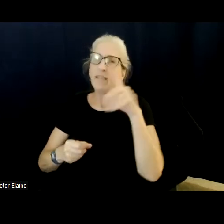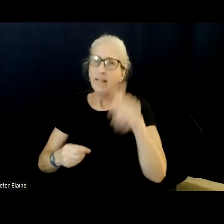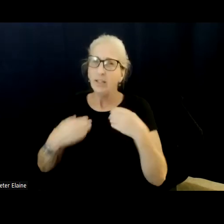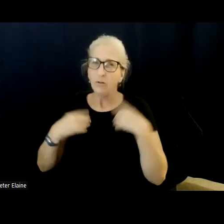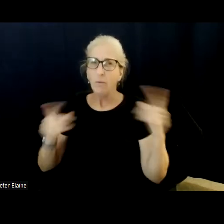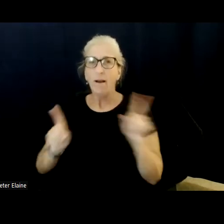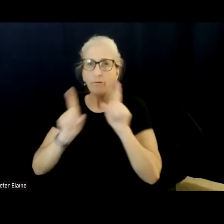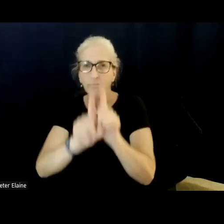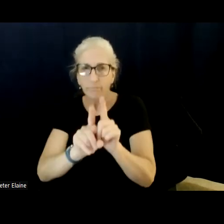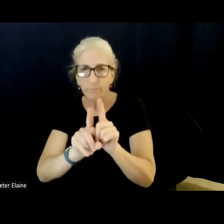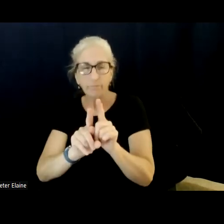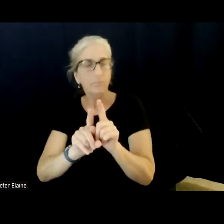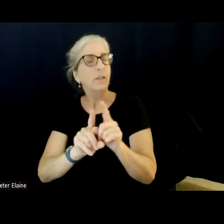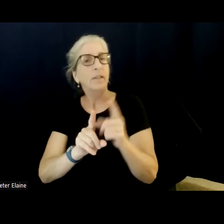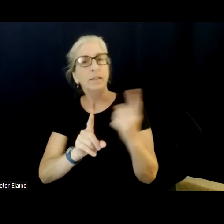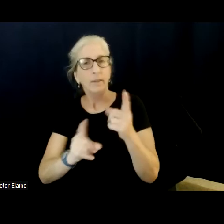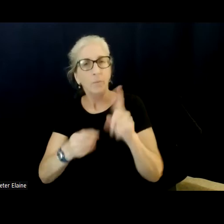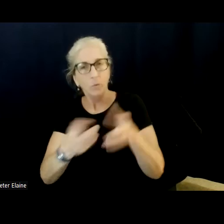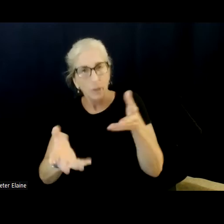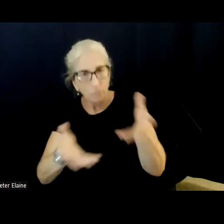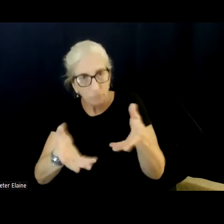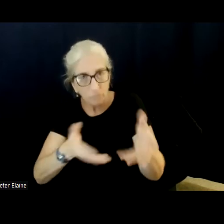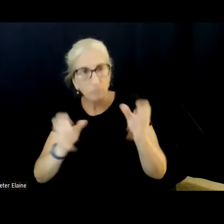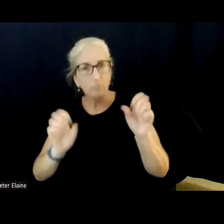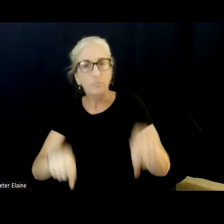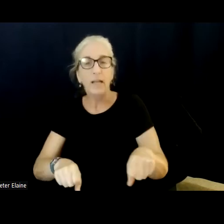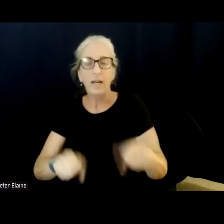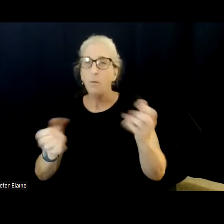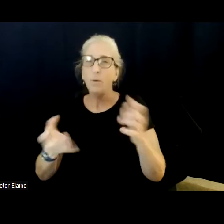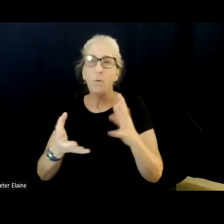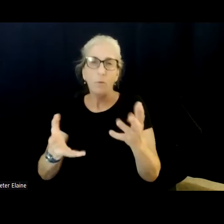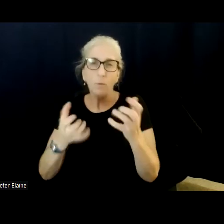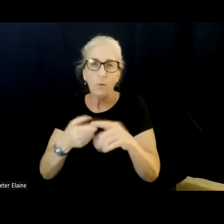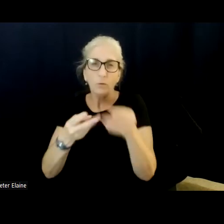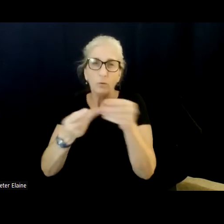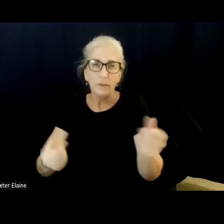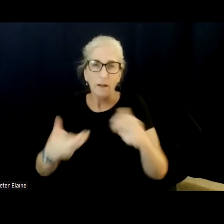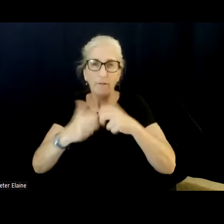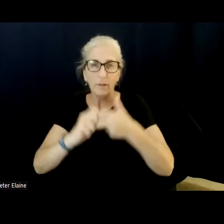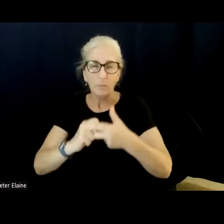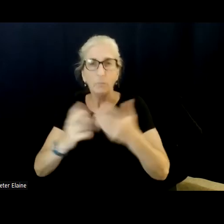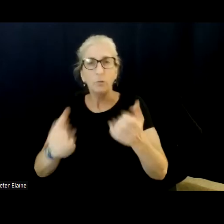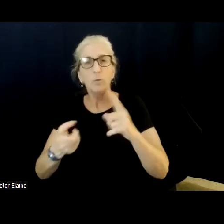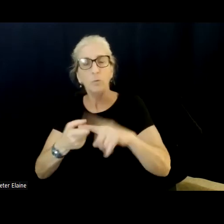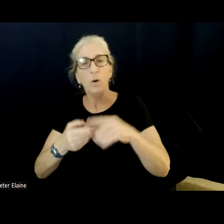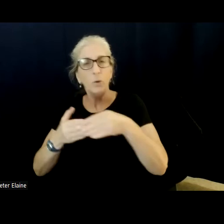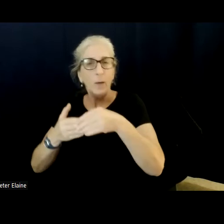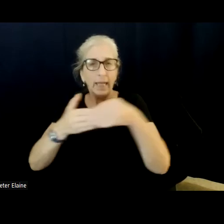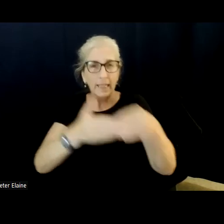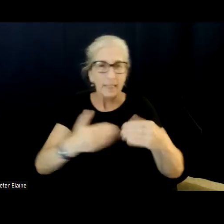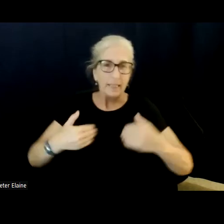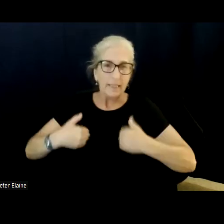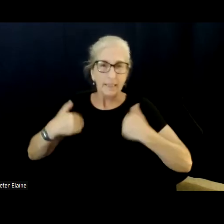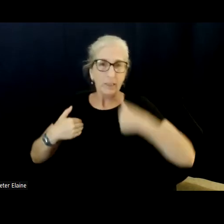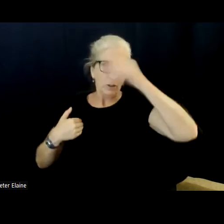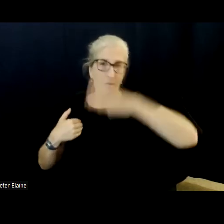uh, solve some of these problems and redirect, uh, uh, these young men and women to a more productive life. But I also ask, well,